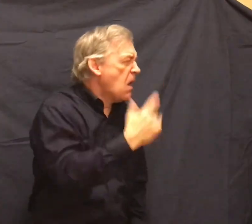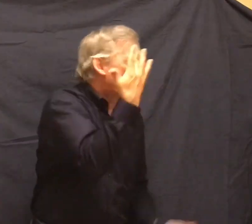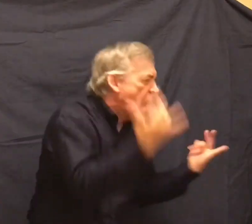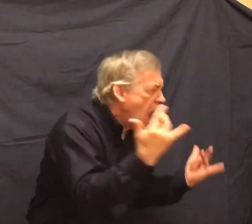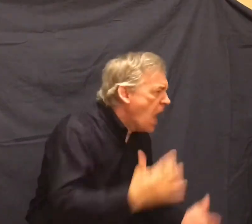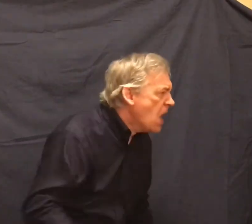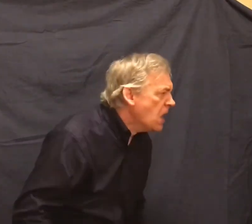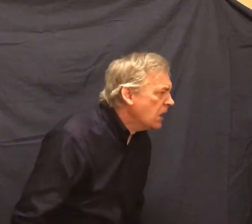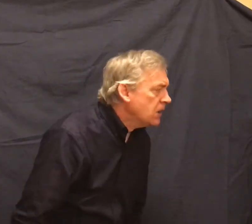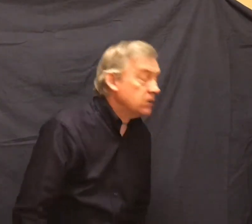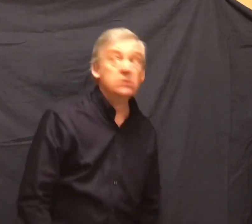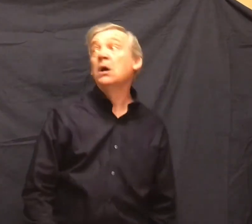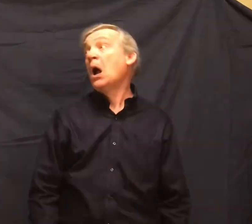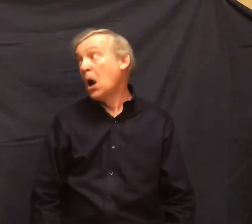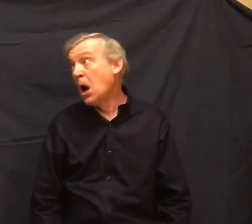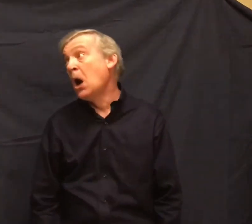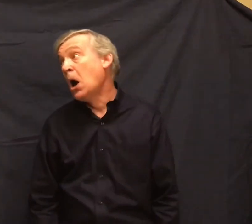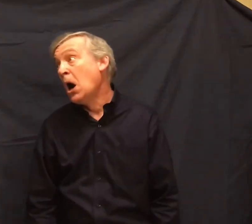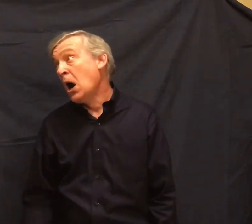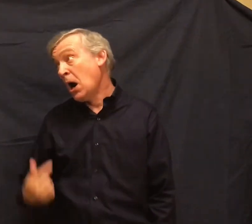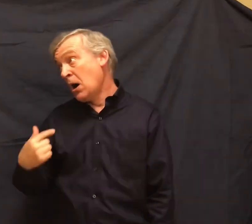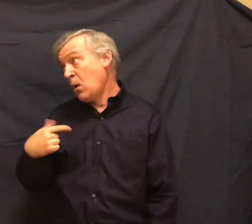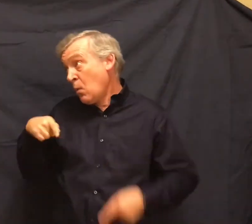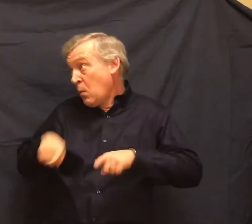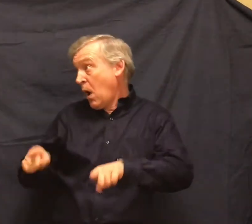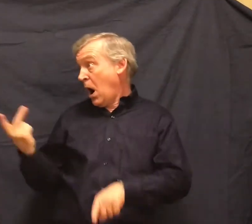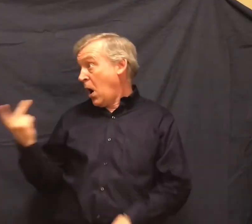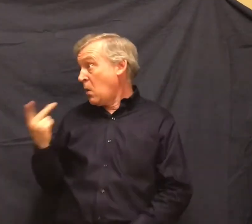I could pet it with my thumb while we walked along, said Lenny.